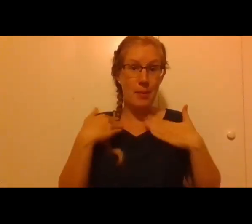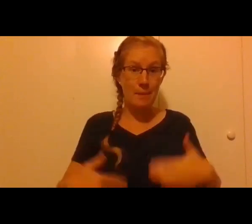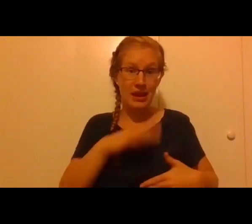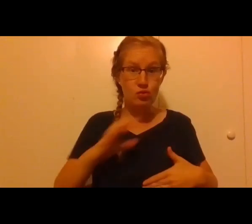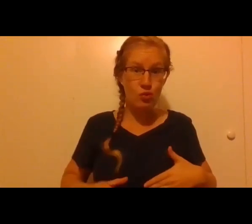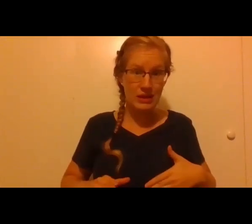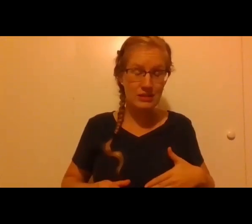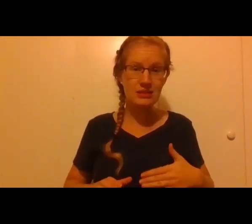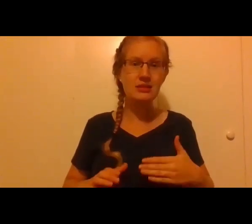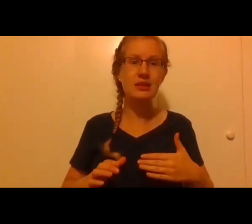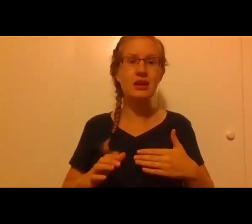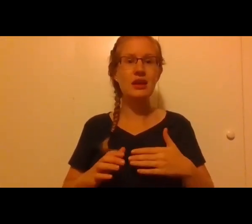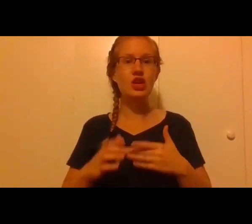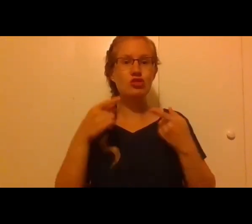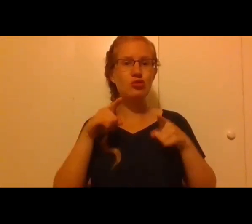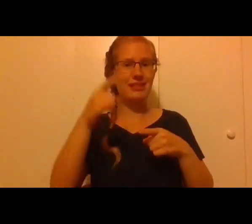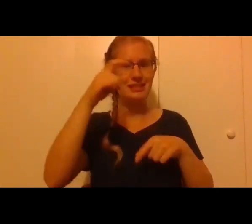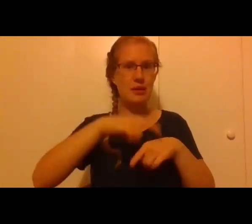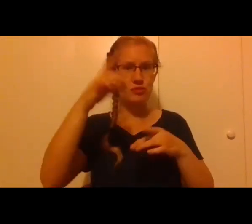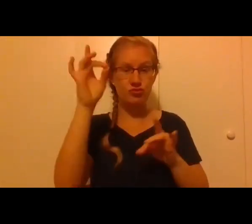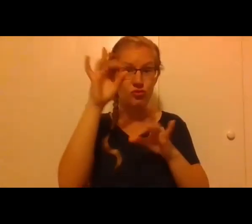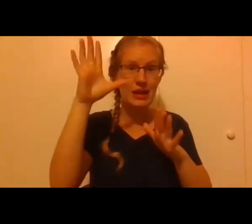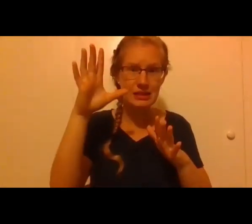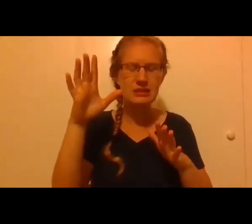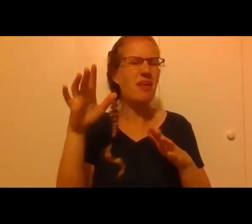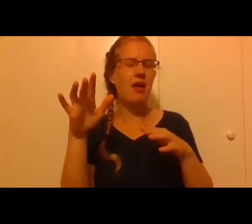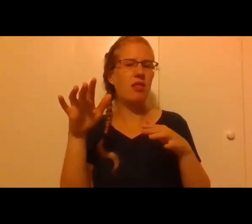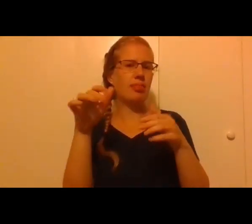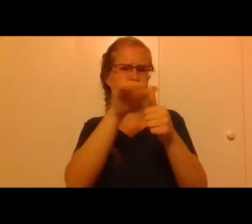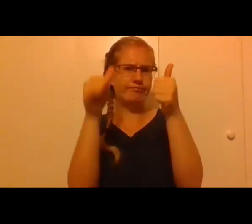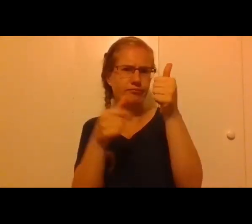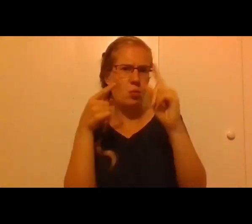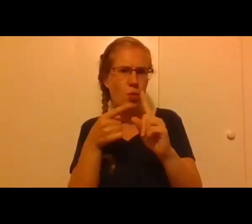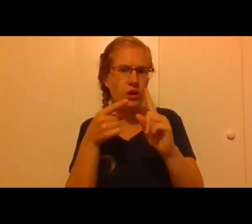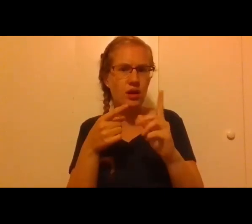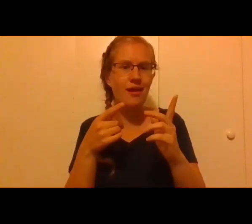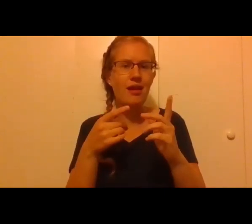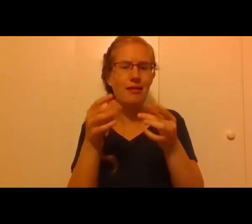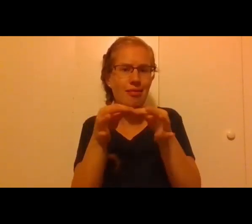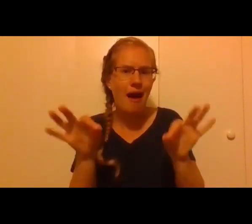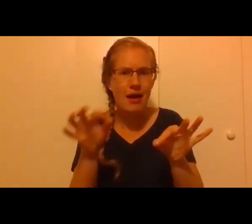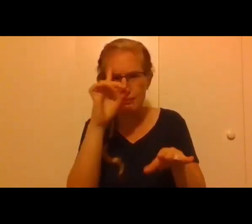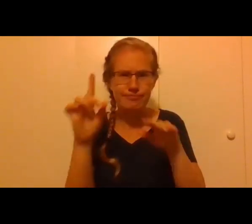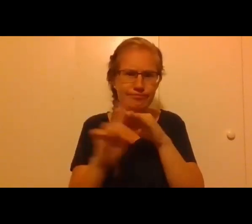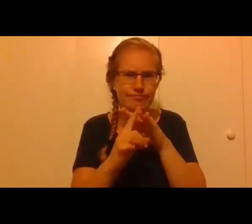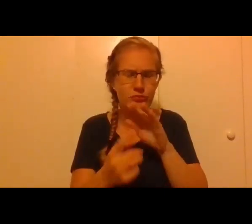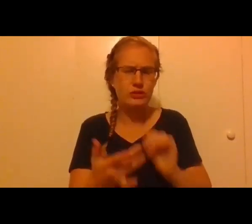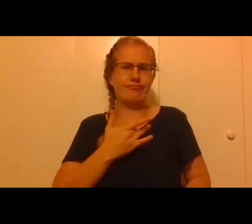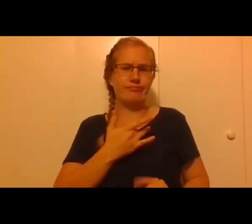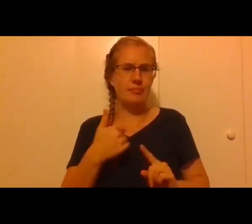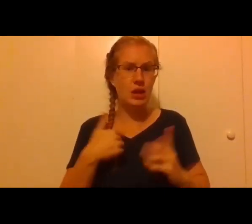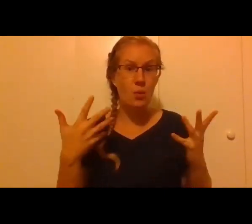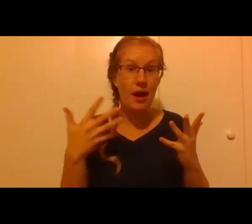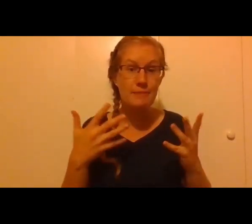of Christ in a time of crisis. Under that heading, the lines and the pictures that stuck out to me was